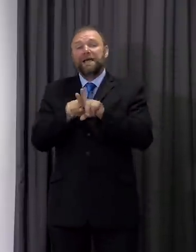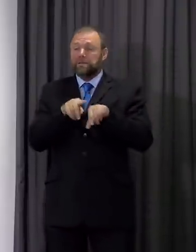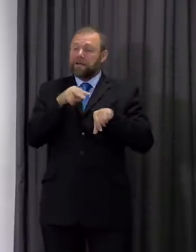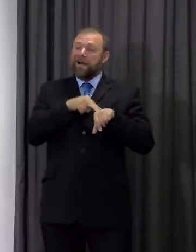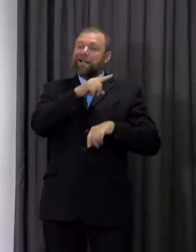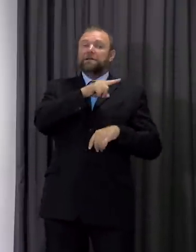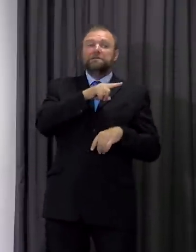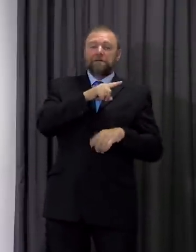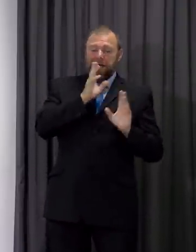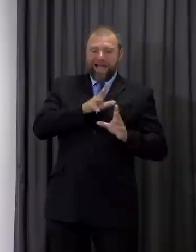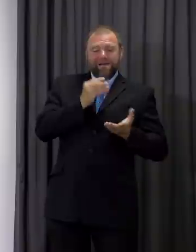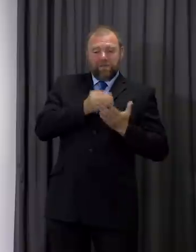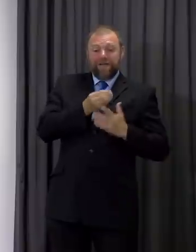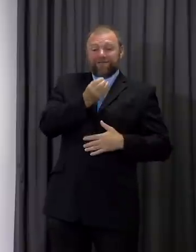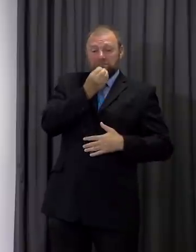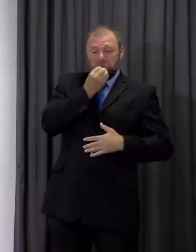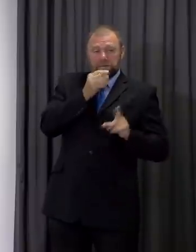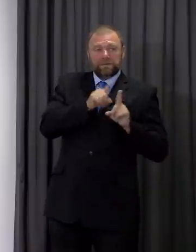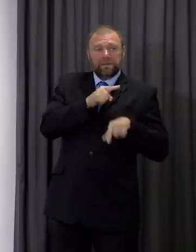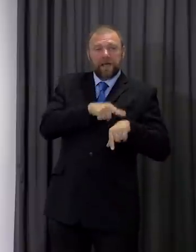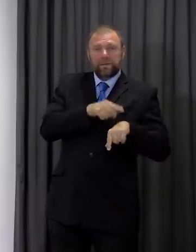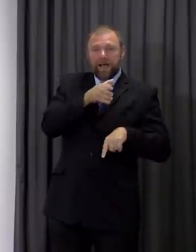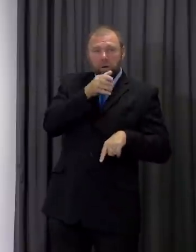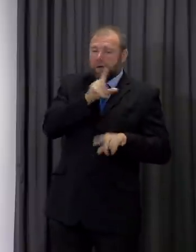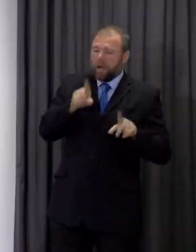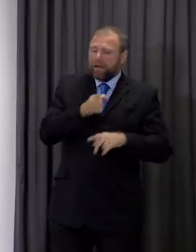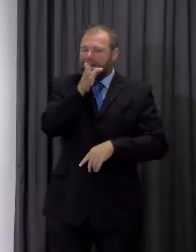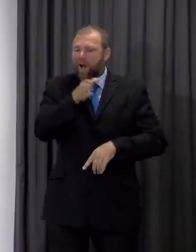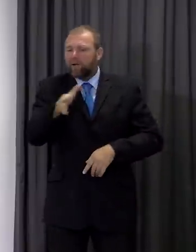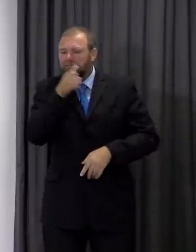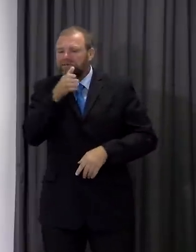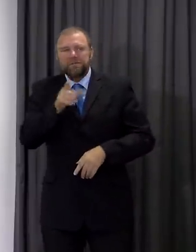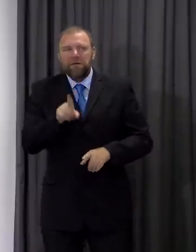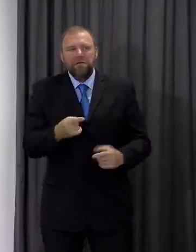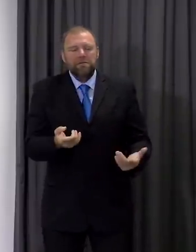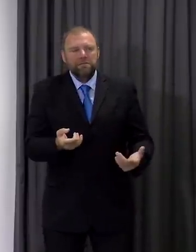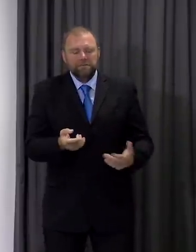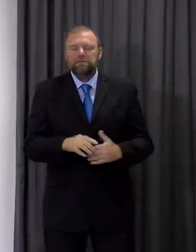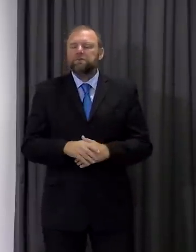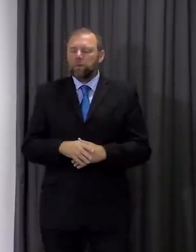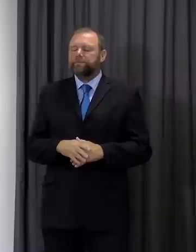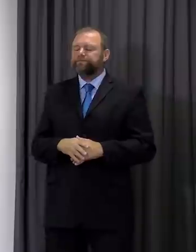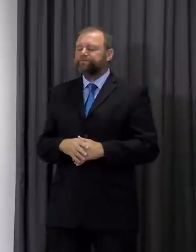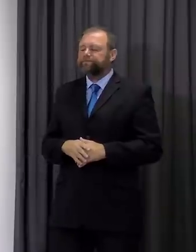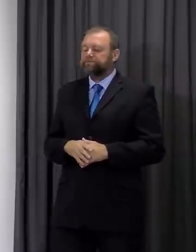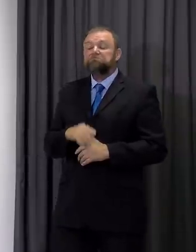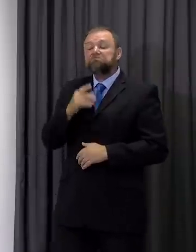to buy food at the same time as buying alcohol. It is, though, worth pointing out that it is possible to see an improvement. It's not